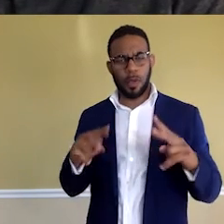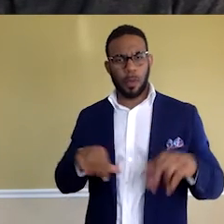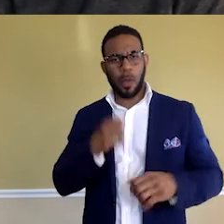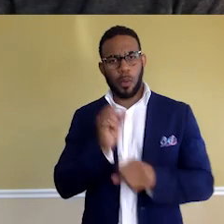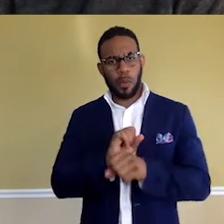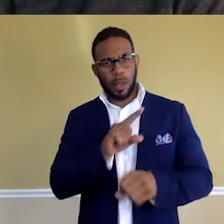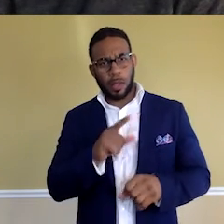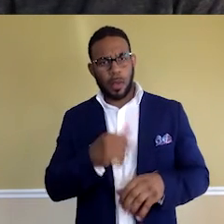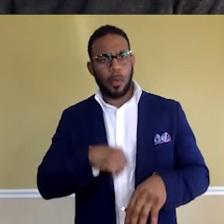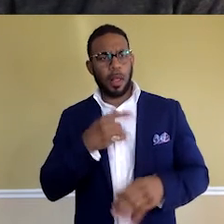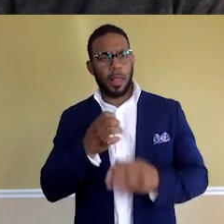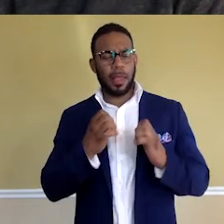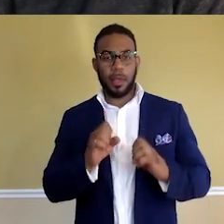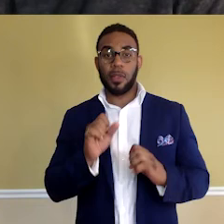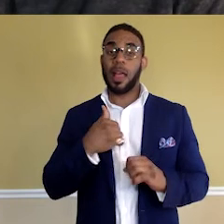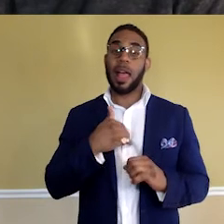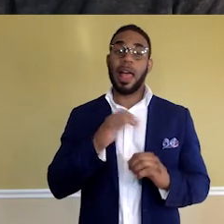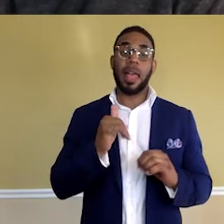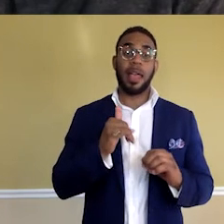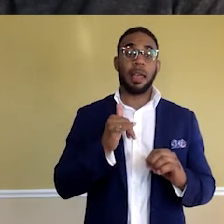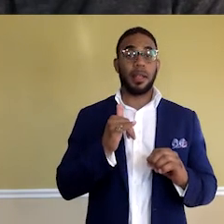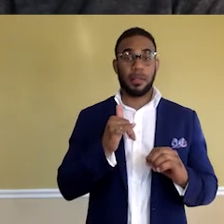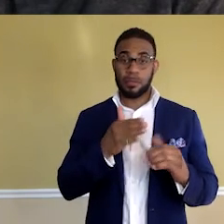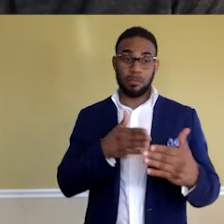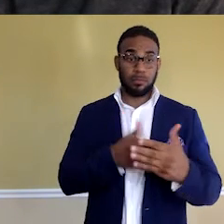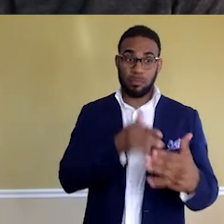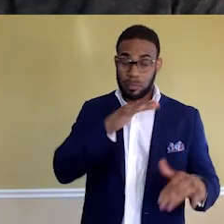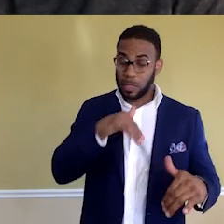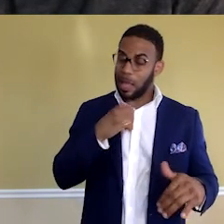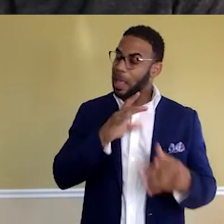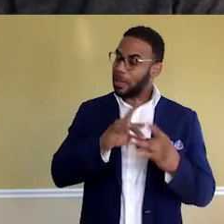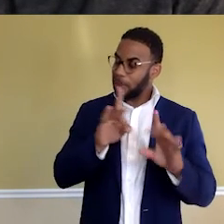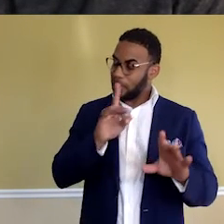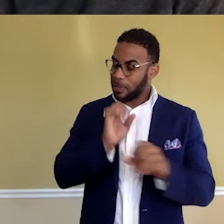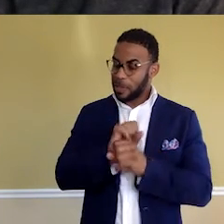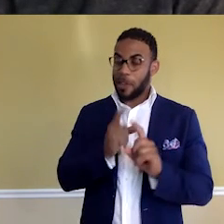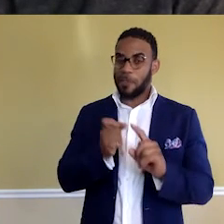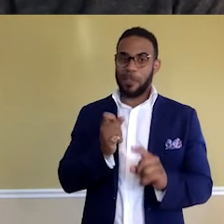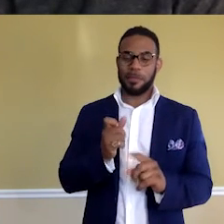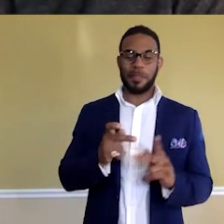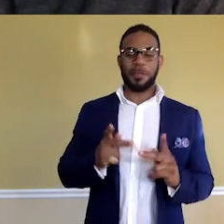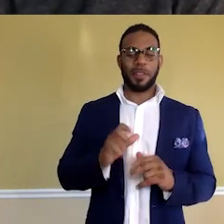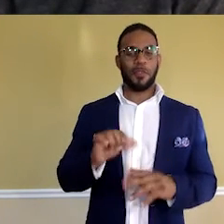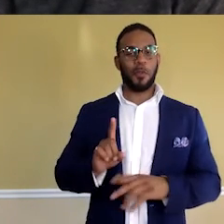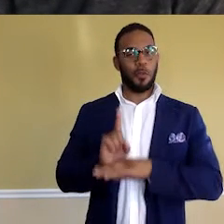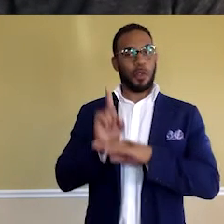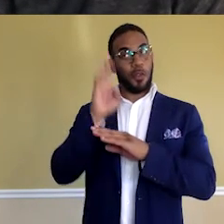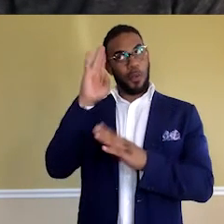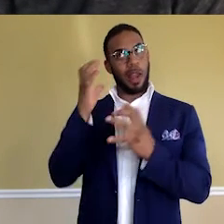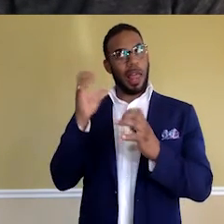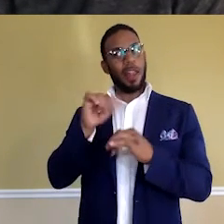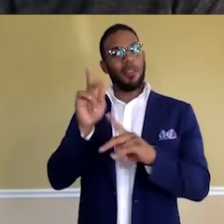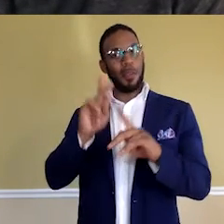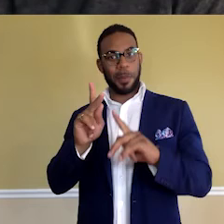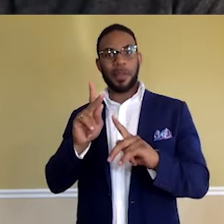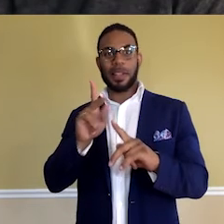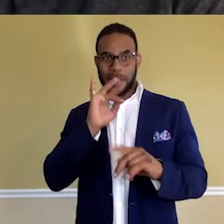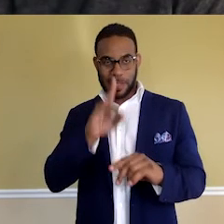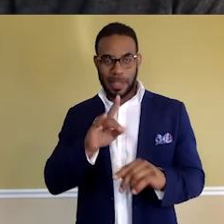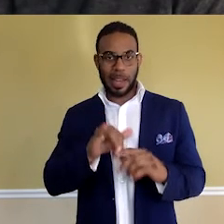proud of their efforts. So I haven't run into those barriers. But I say that actually from kind of a position of privilege, knowing a lot of other people have, like a ton of folks